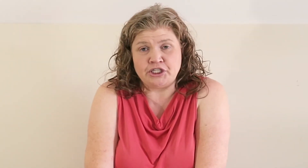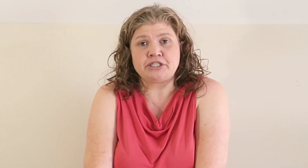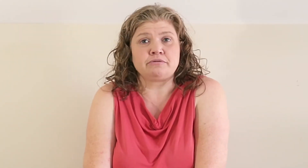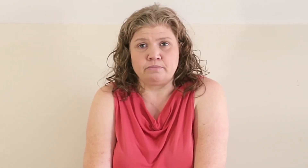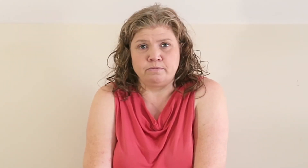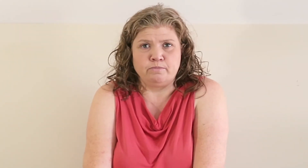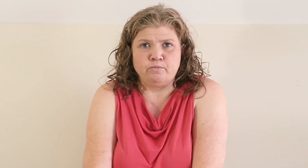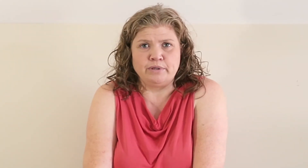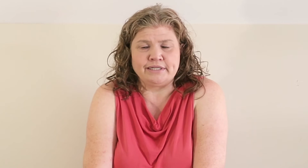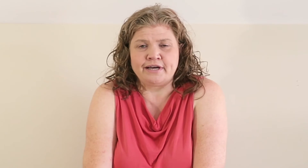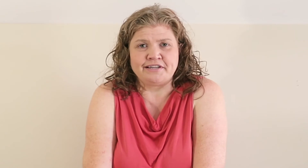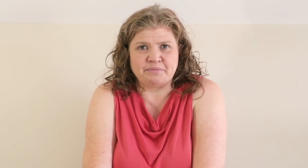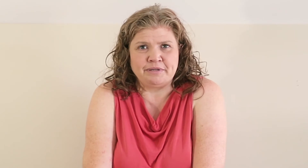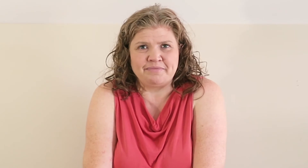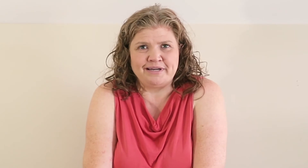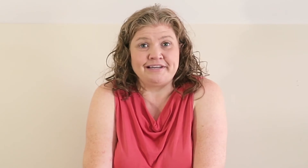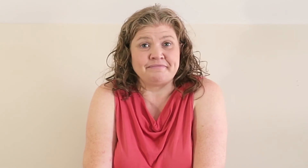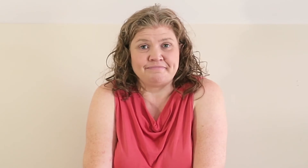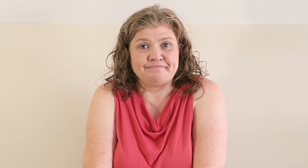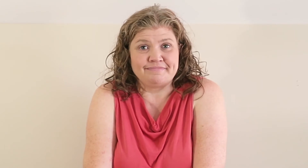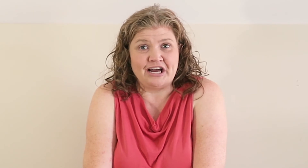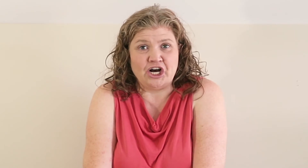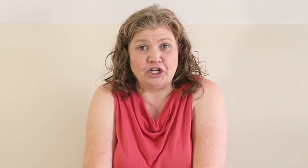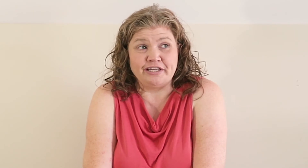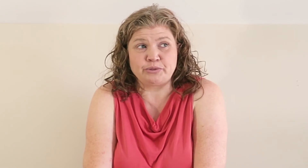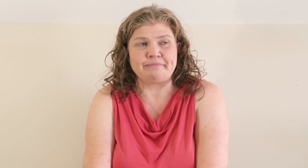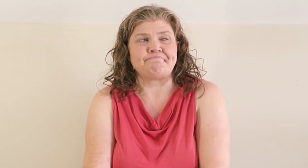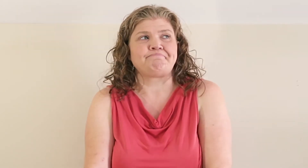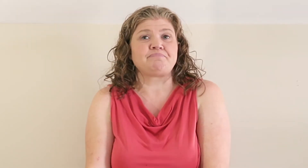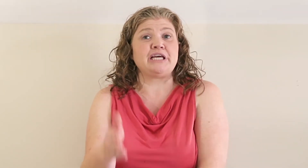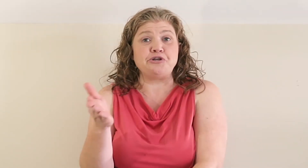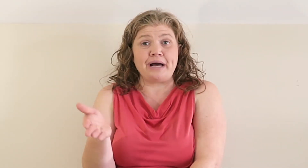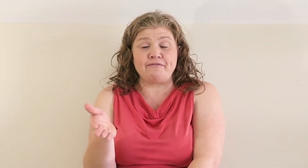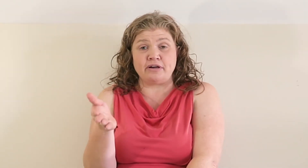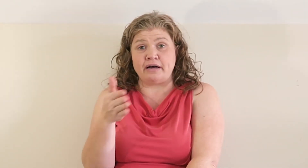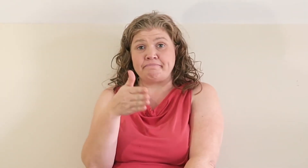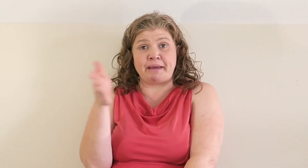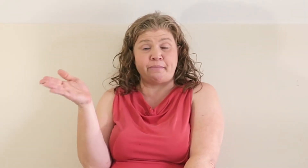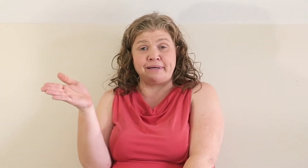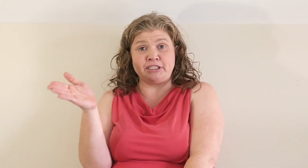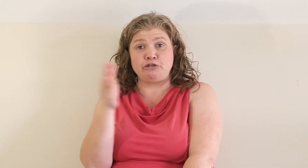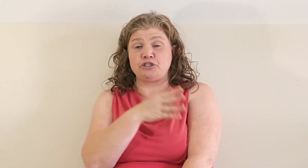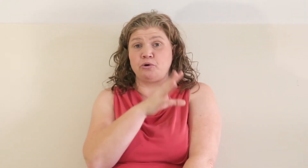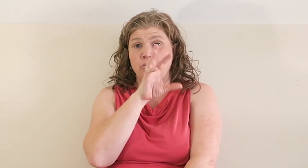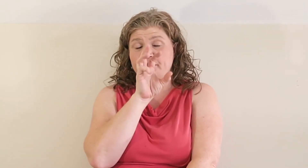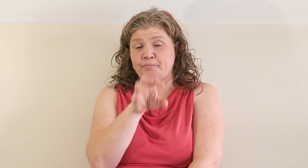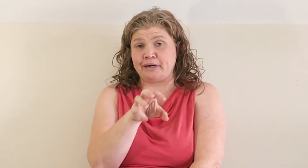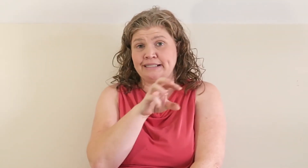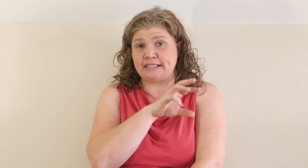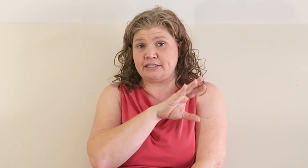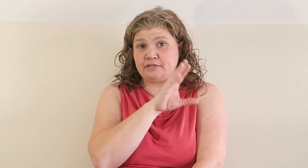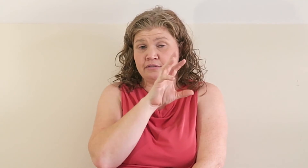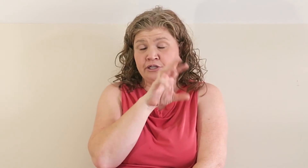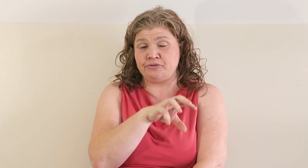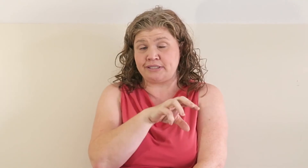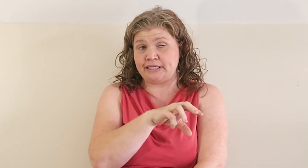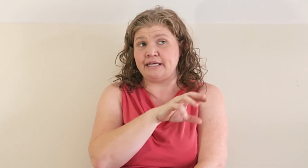we decided to spend the money on this one. They do have payment plans though. So the price that you see